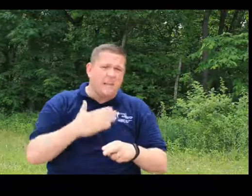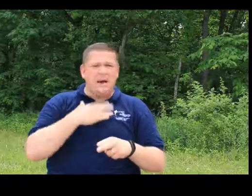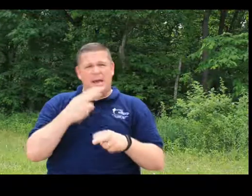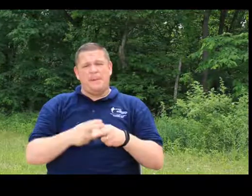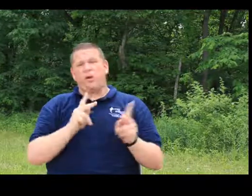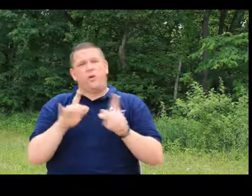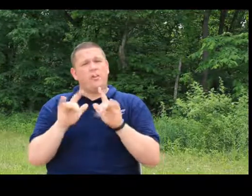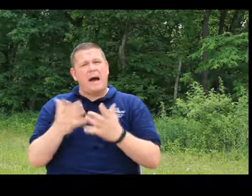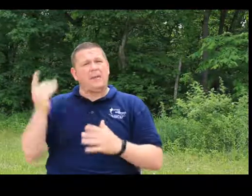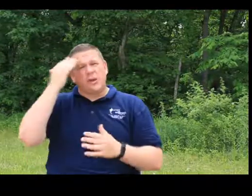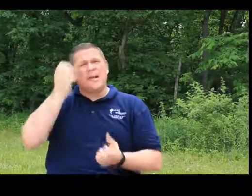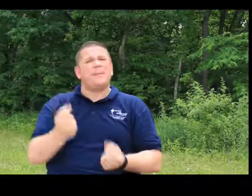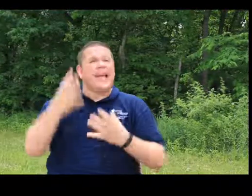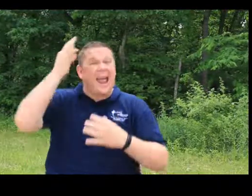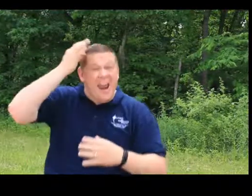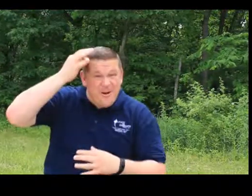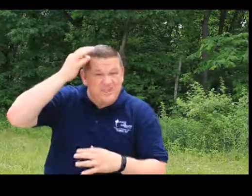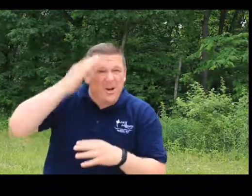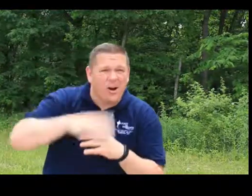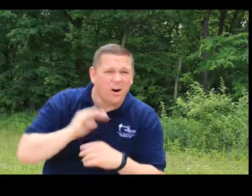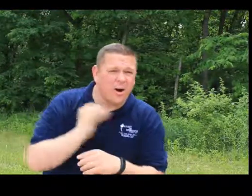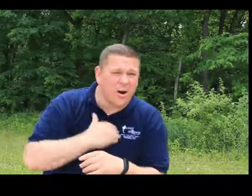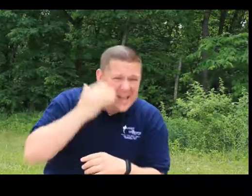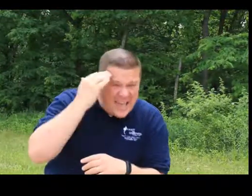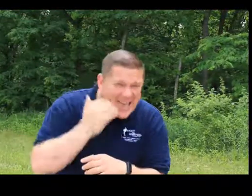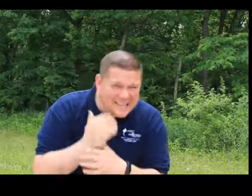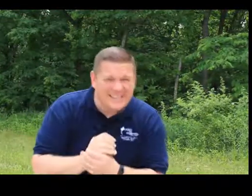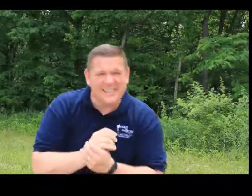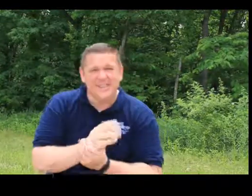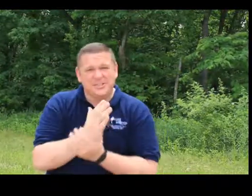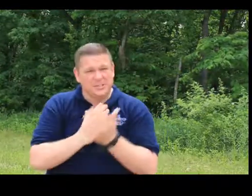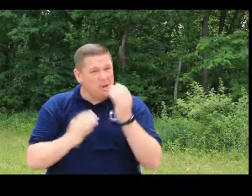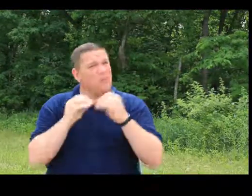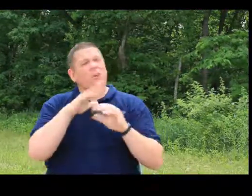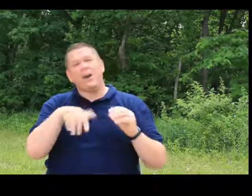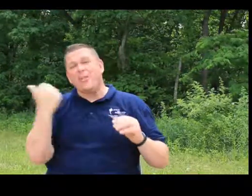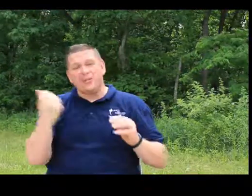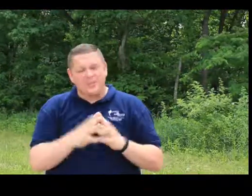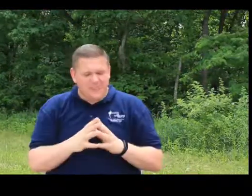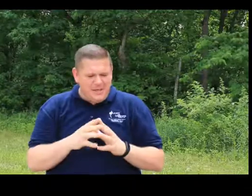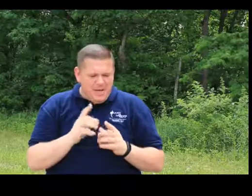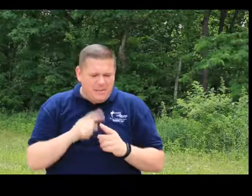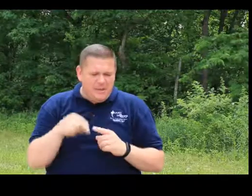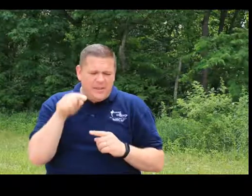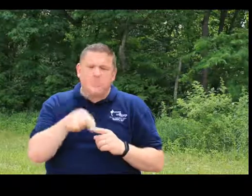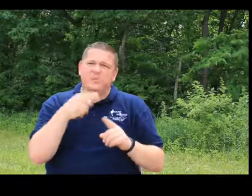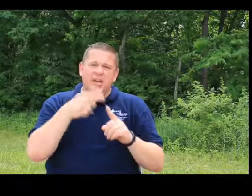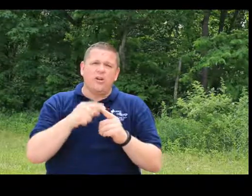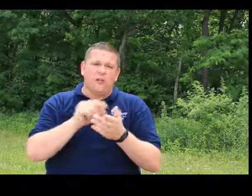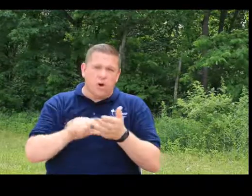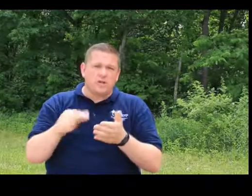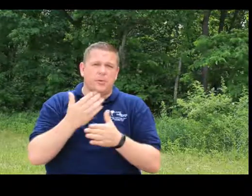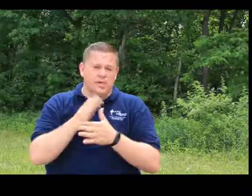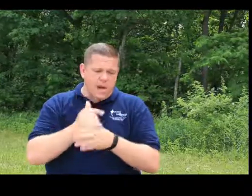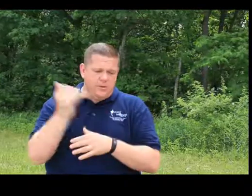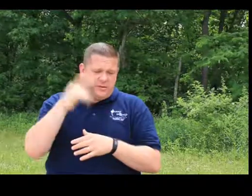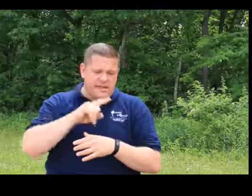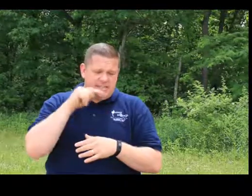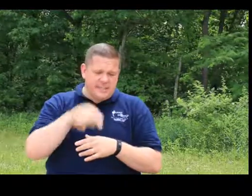and my name. And according to the Bible, he knows how many hairs are on our head, some more than others. But in this particular verse I want to share with you today is this.